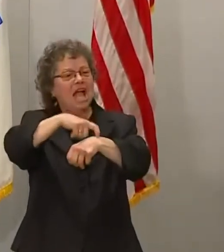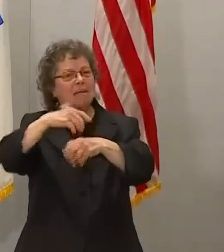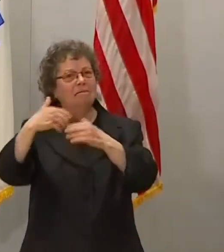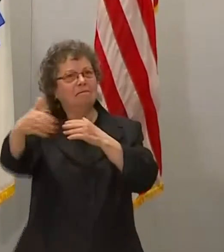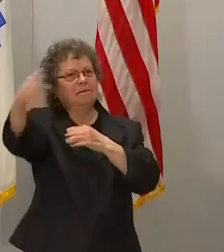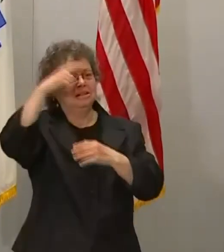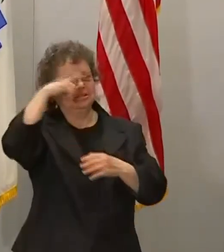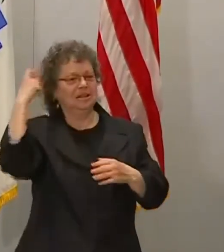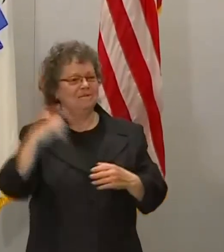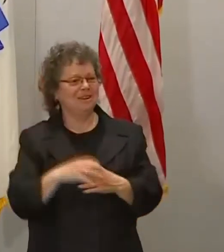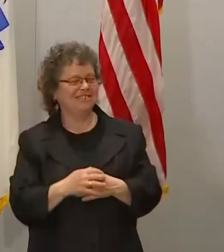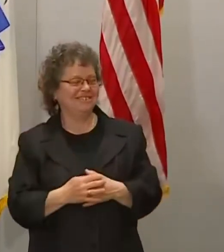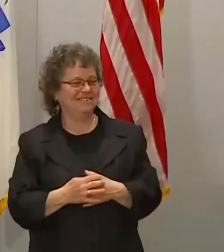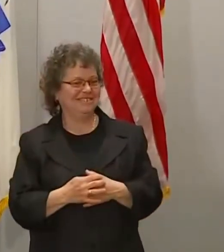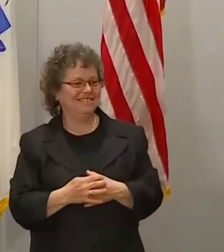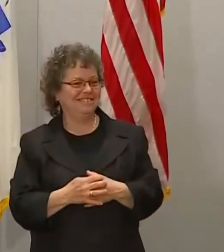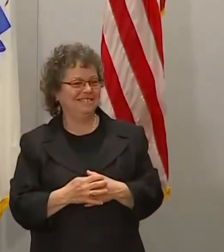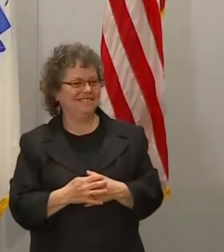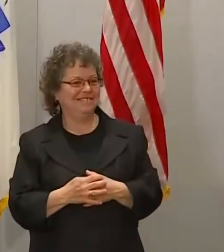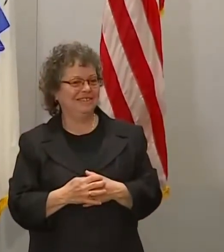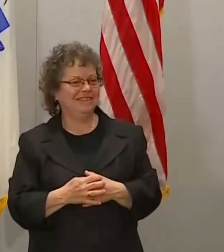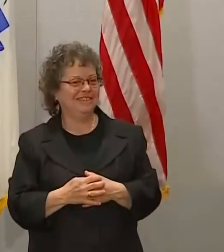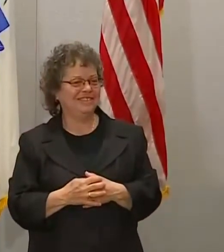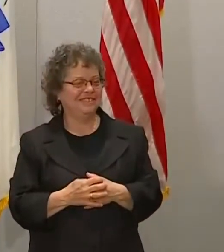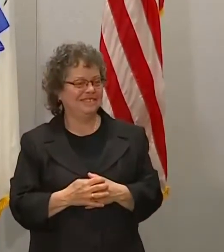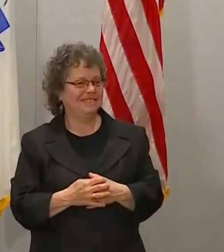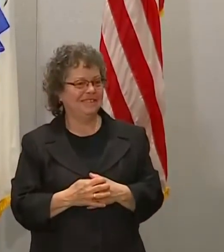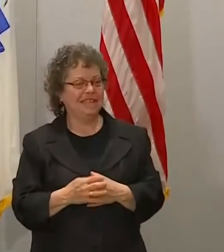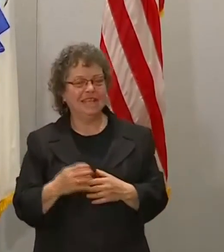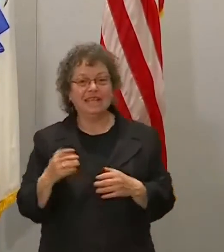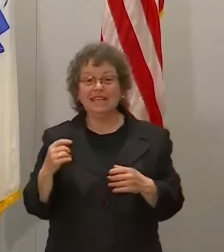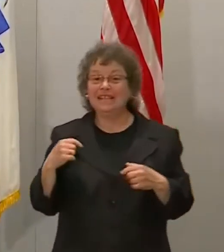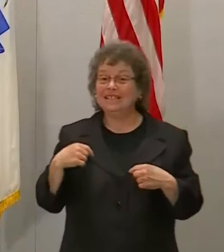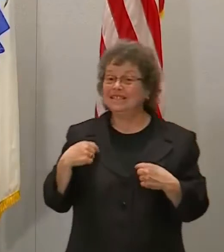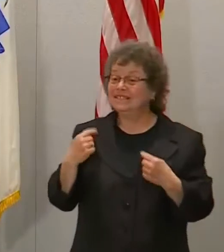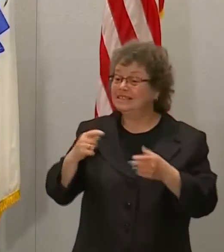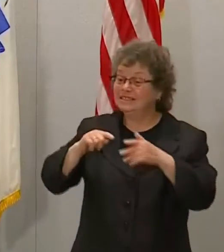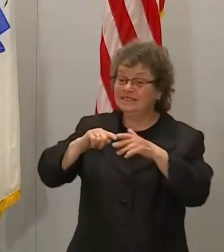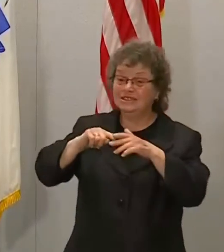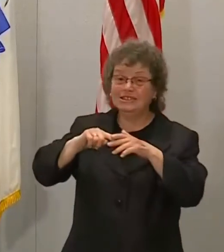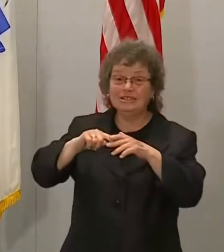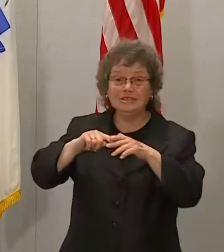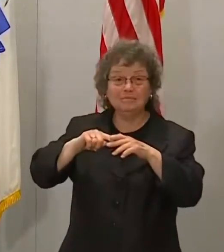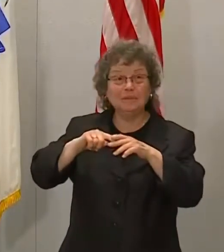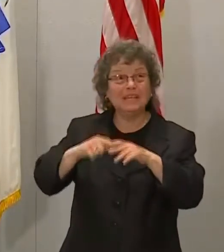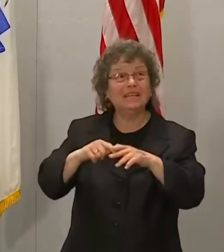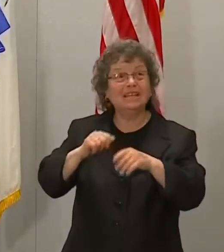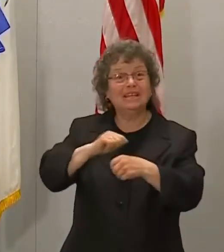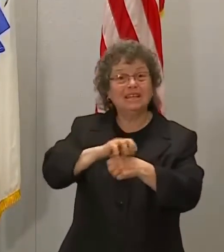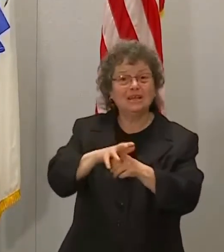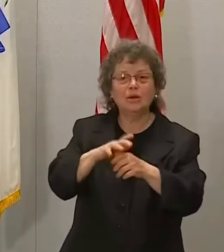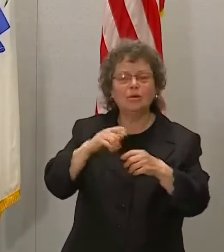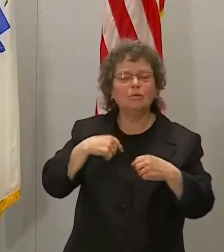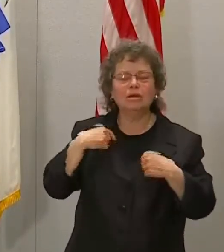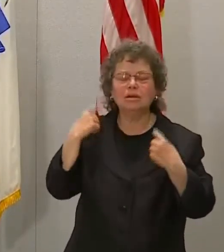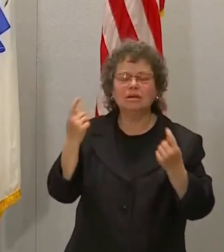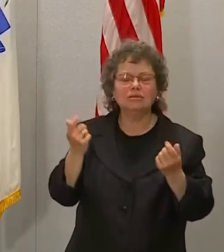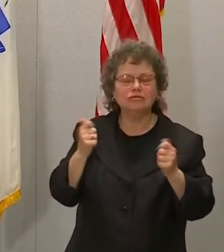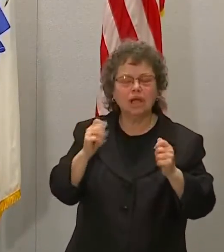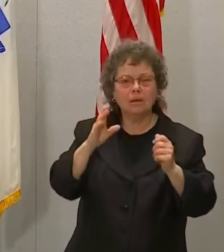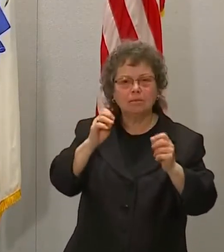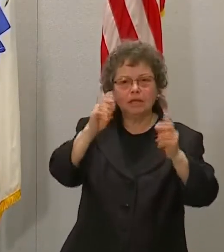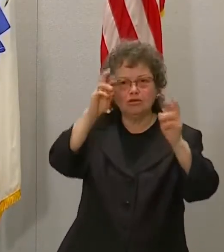Well, we have tried since the beginning of this to be respectful of two competing